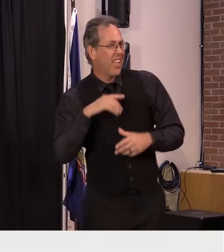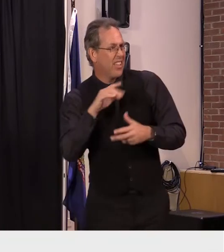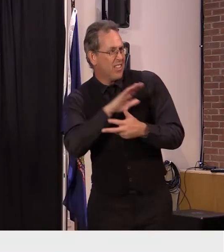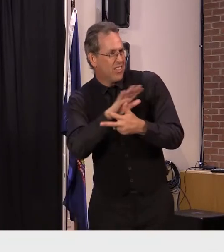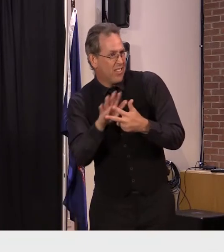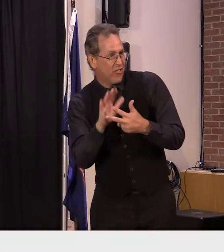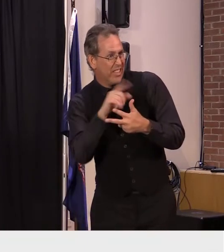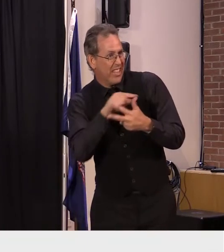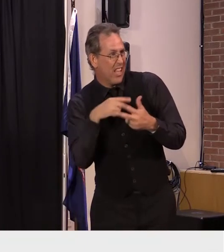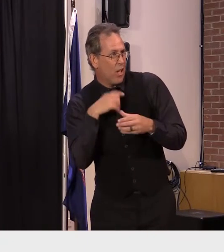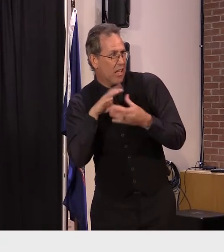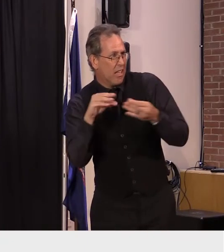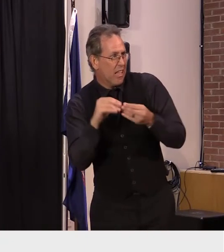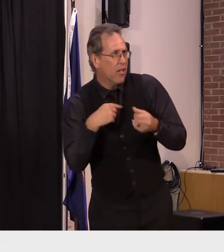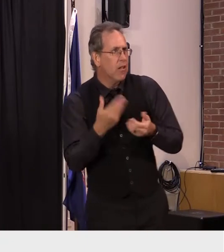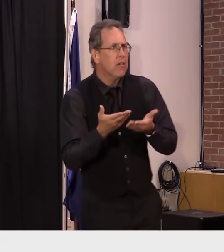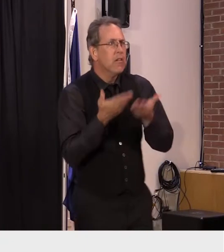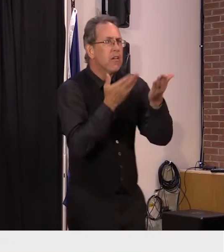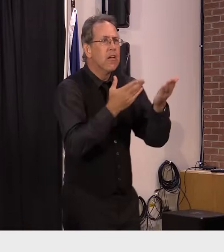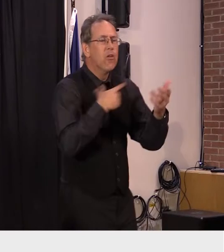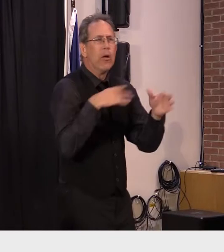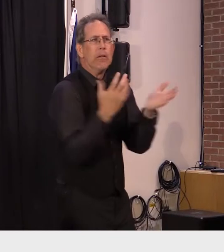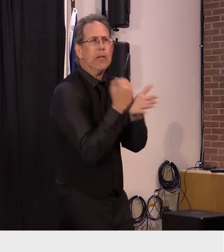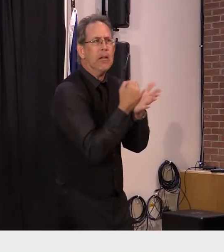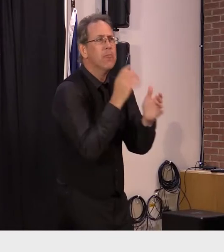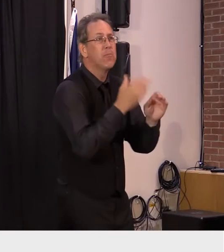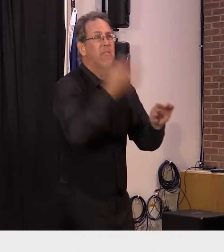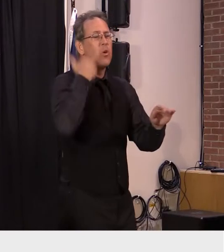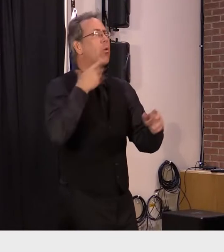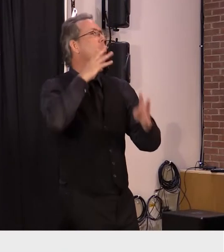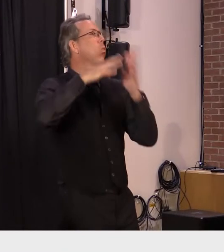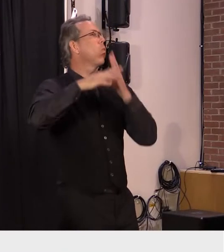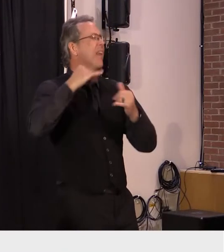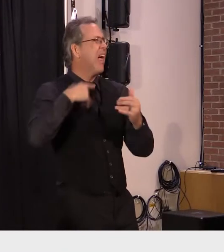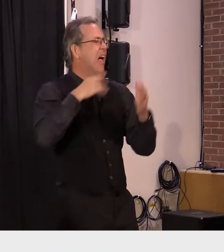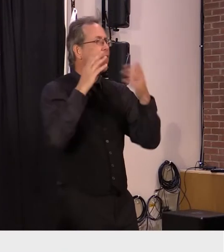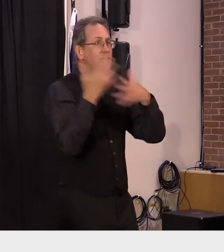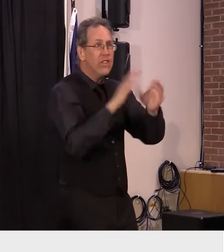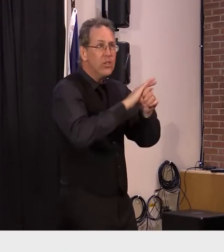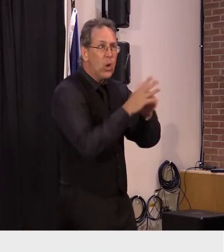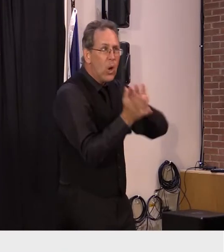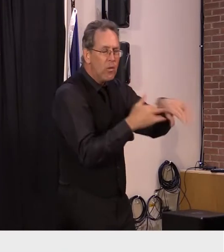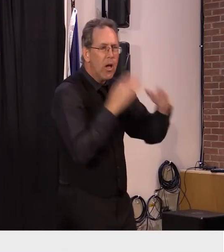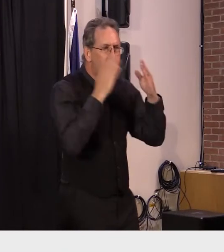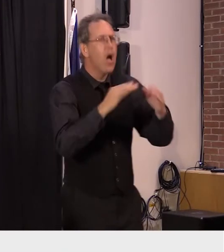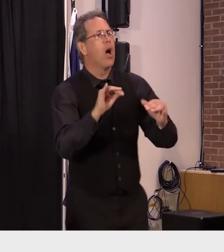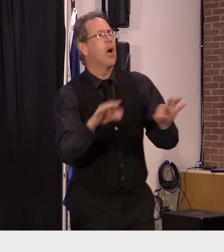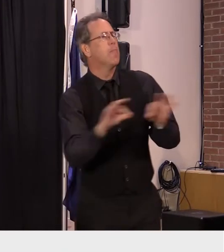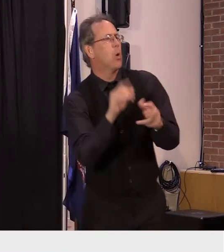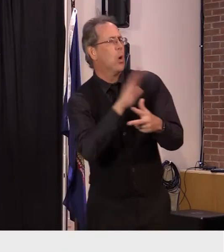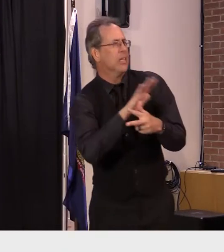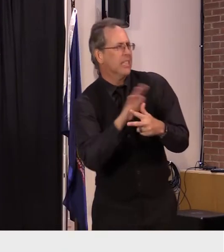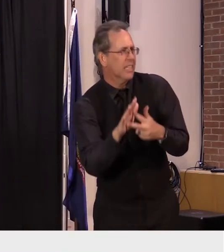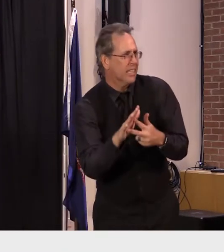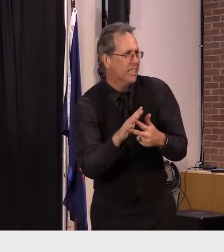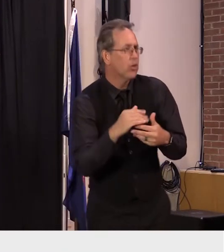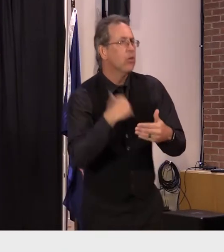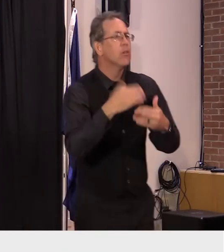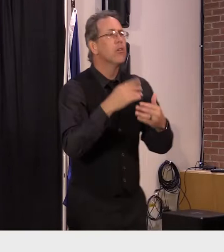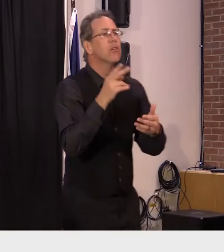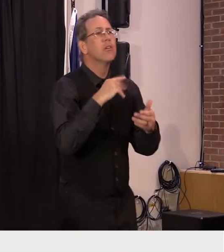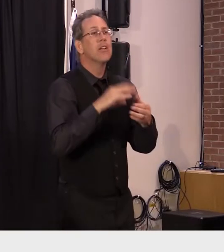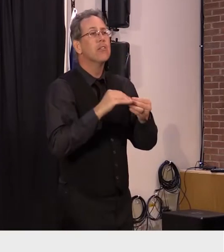than even before the pandemic secretary french i'll now turn it over you to discuss the revitalization and recovery work in the agency